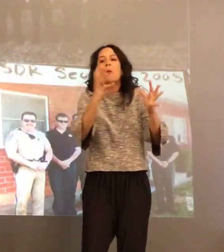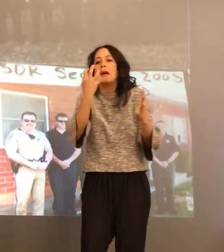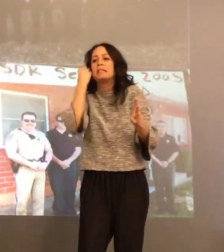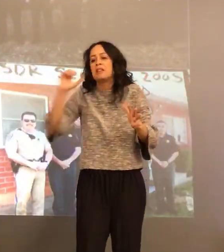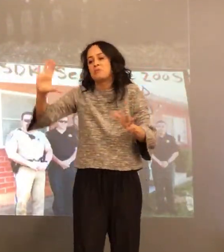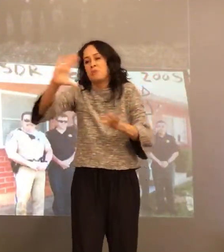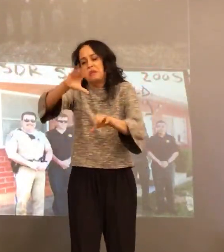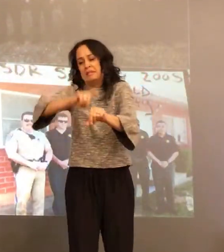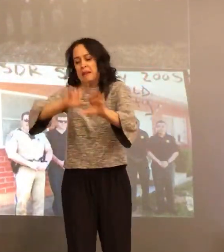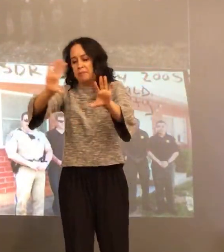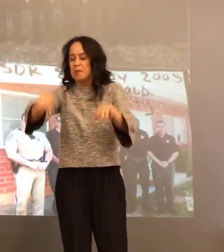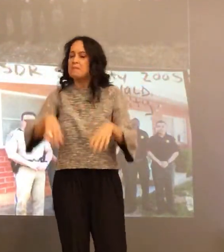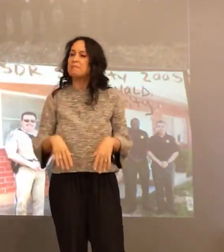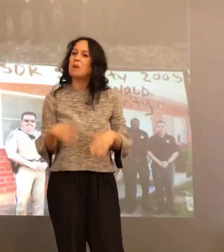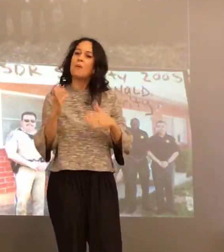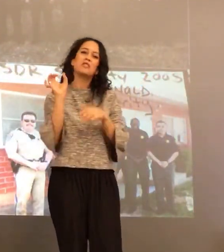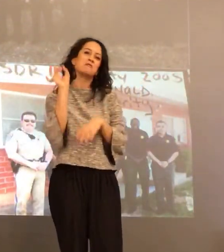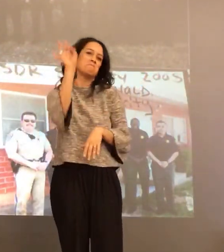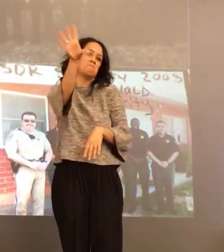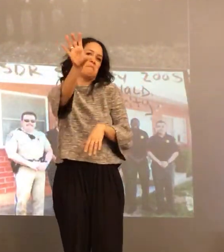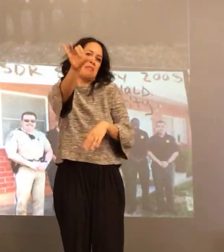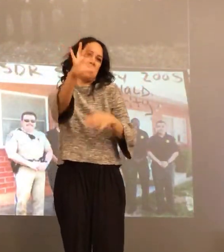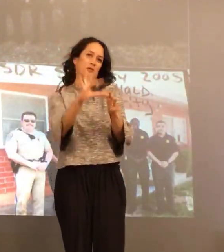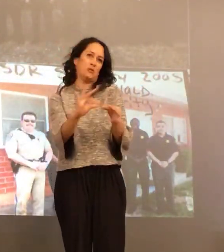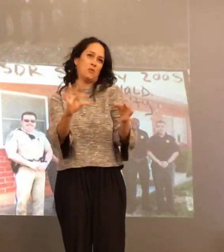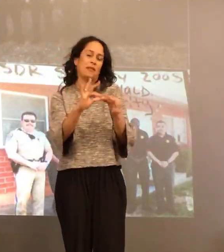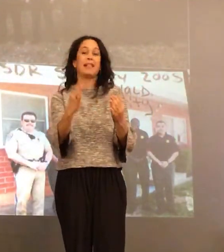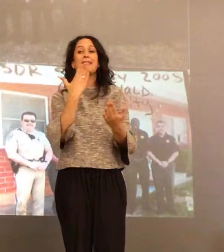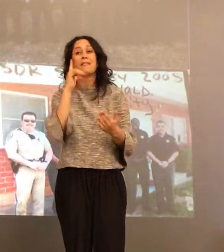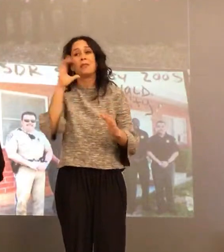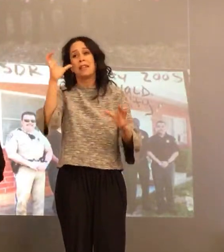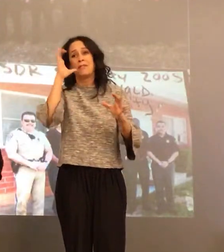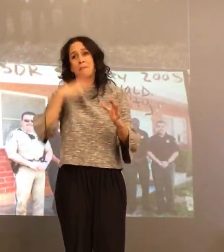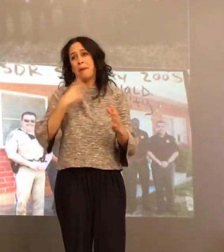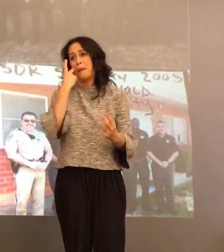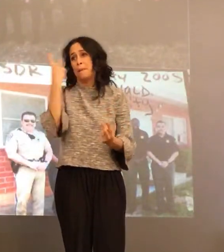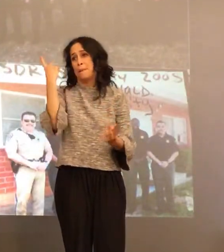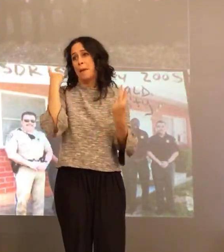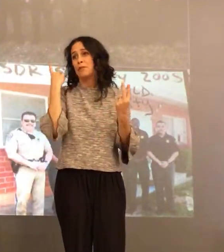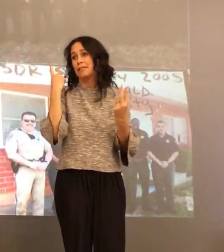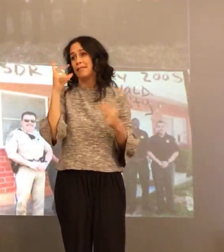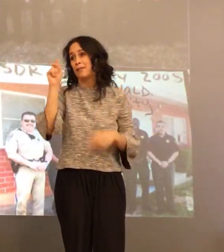I just want to share that with you guys. And thank you for hearing my memories of Don.